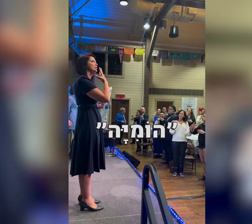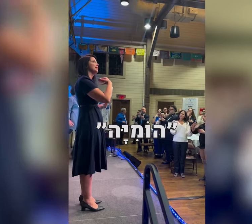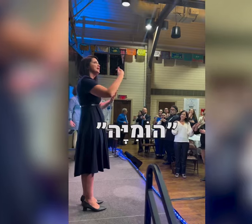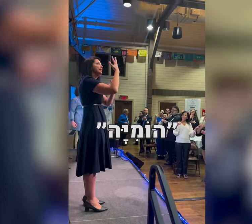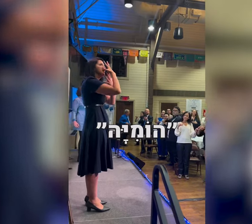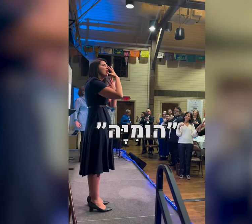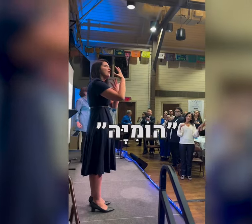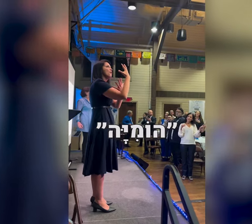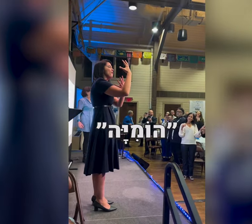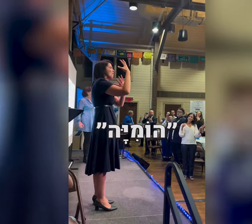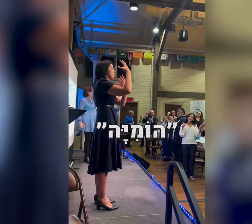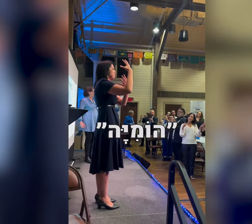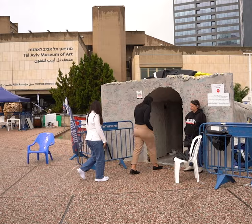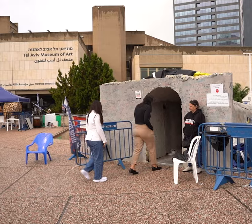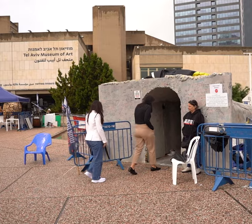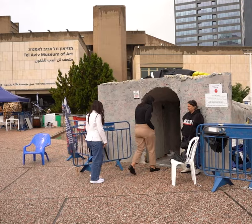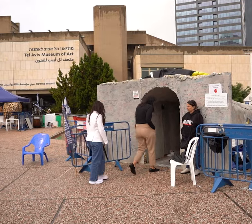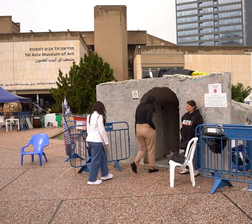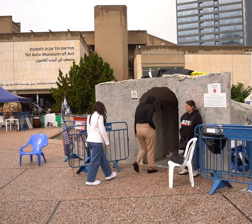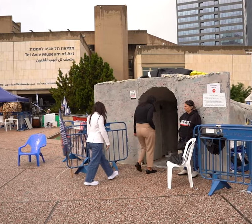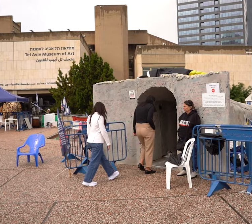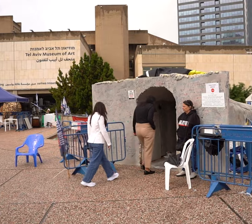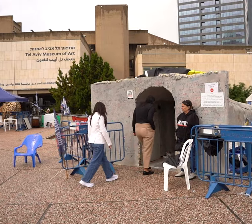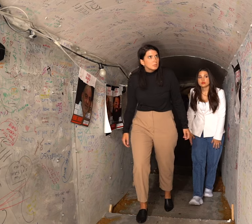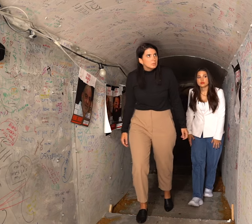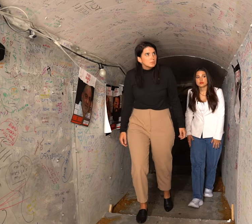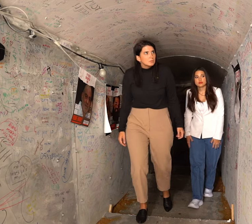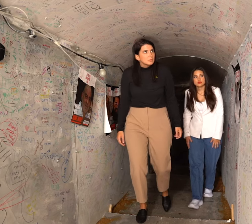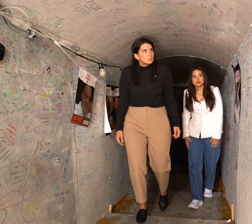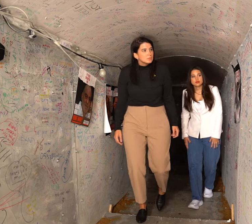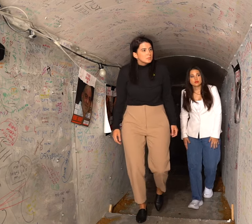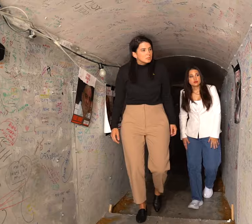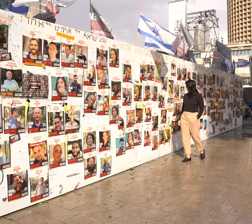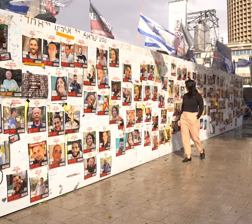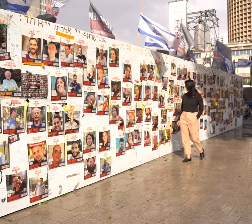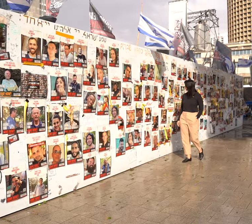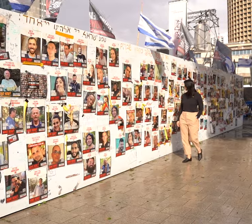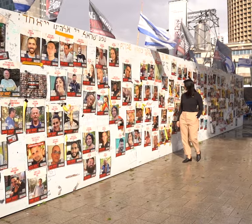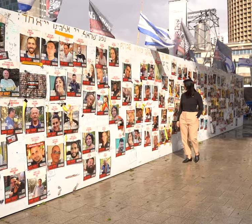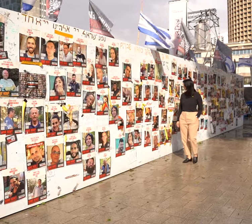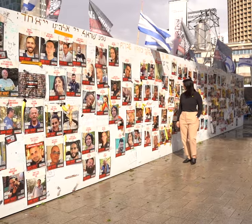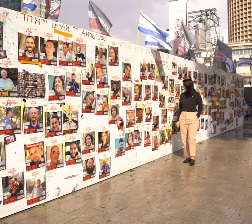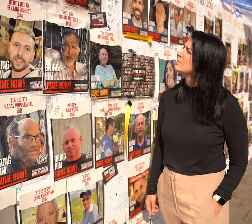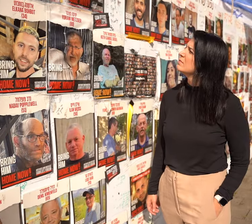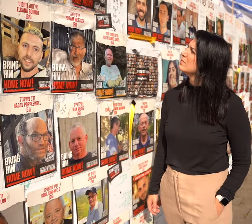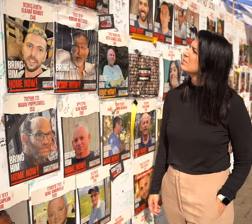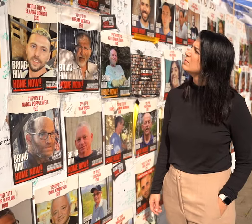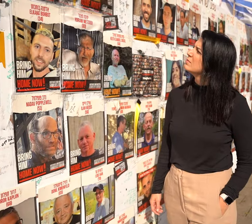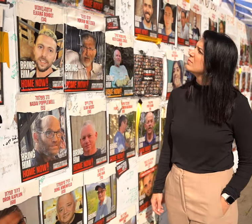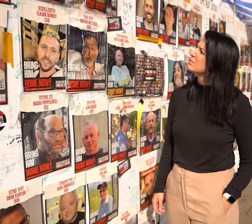And since October 7th, Shirley is also being a voice to the Israeli hostages currently in Gaza now, who are unable to speak for themselves.